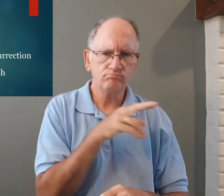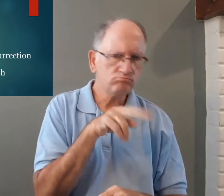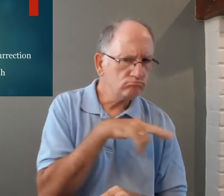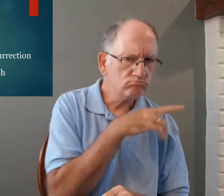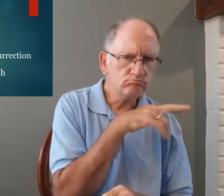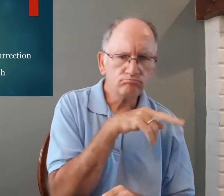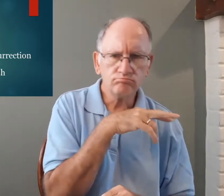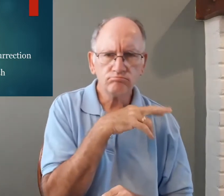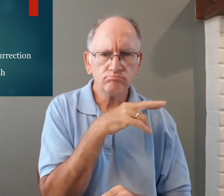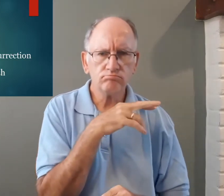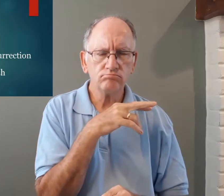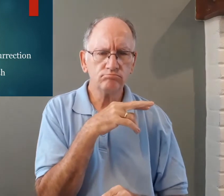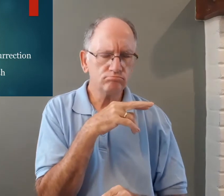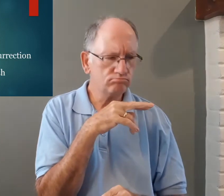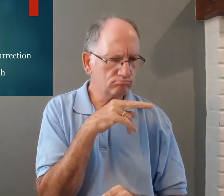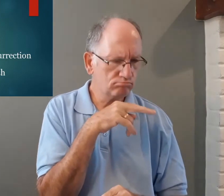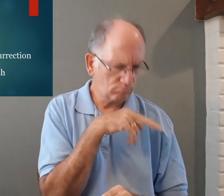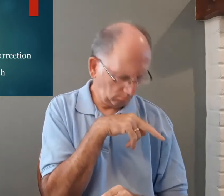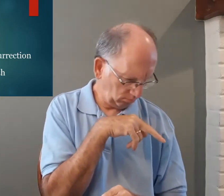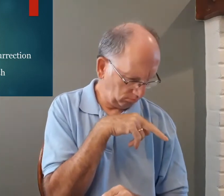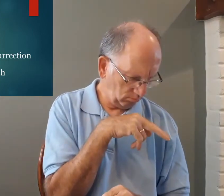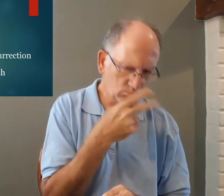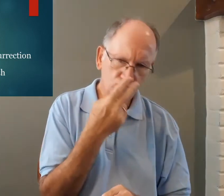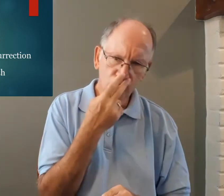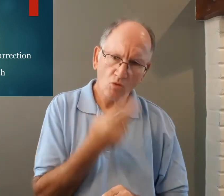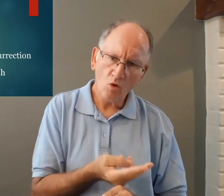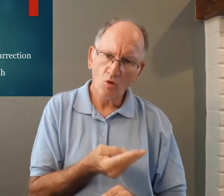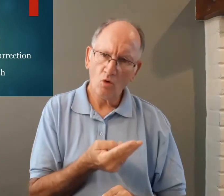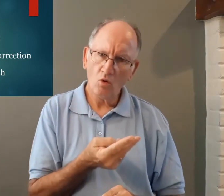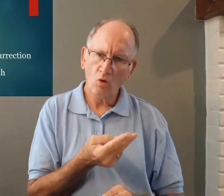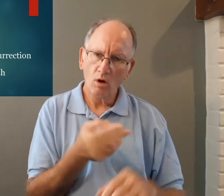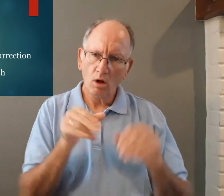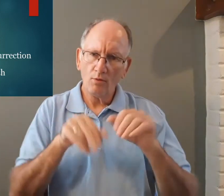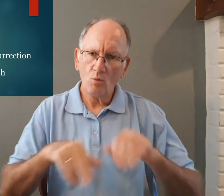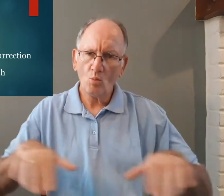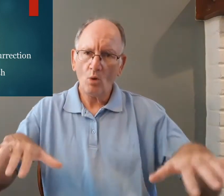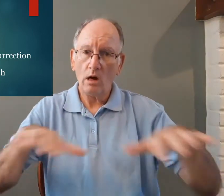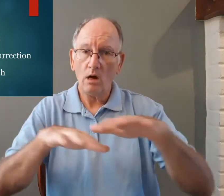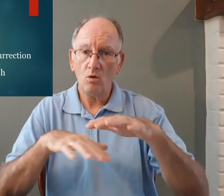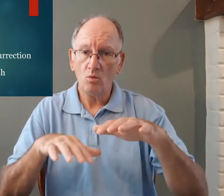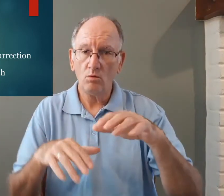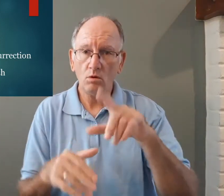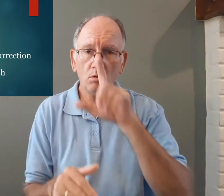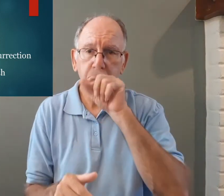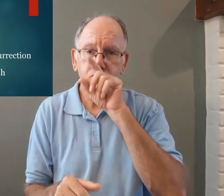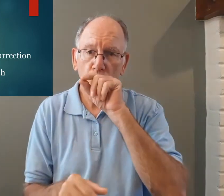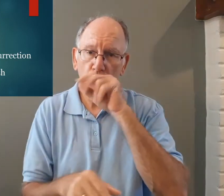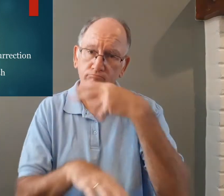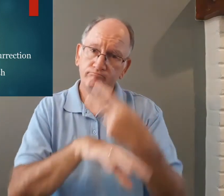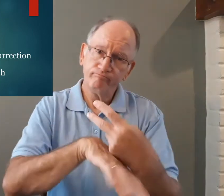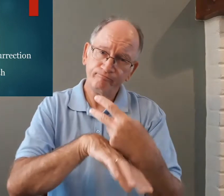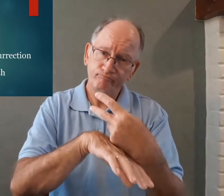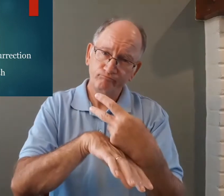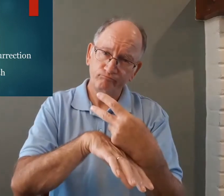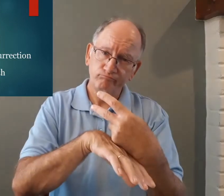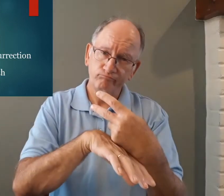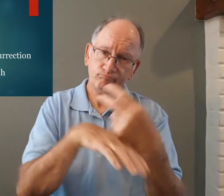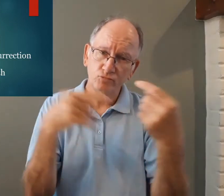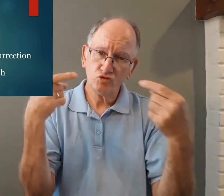over to that sound and he looks around and he looks down and he sees on the ground a bird lying